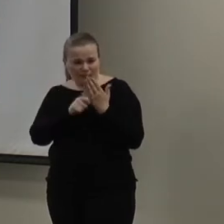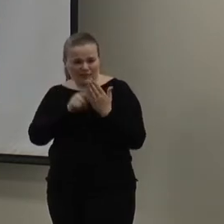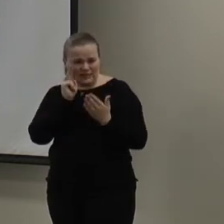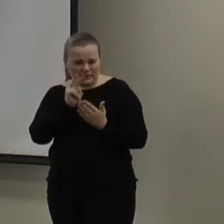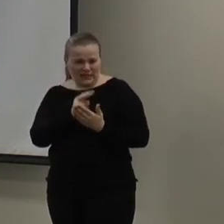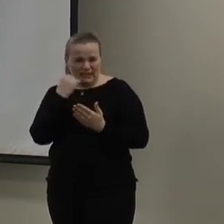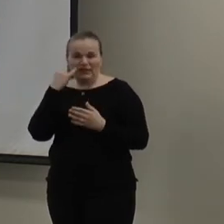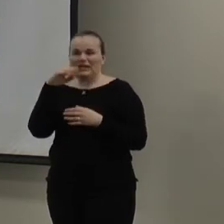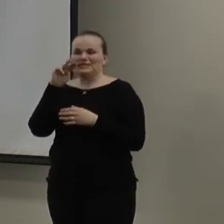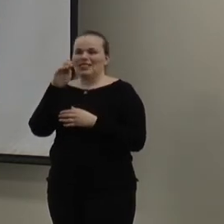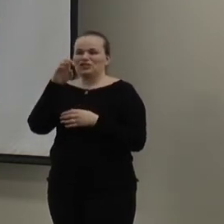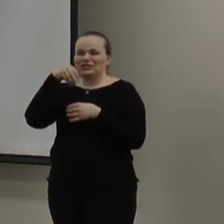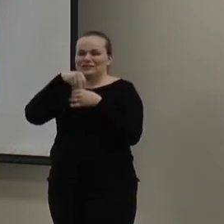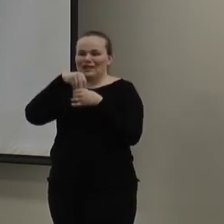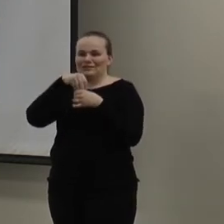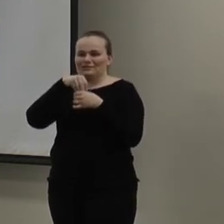insulated on the interior.